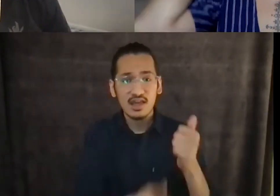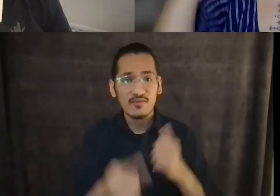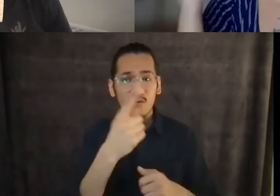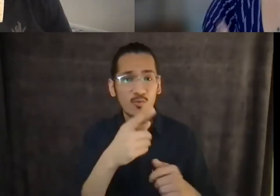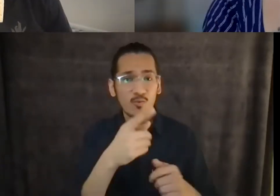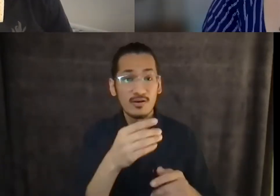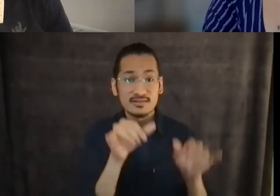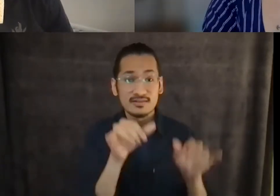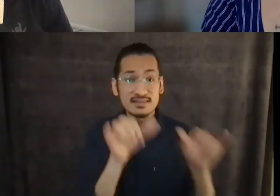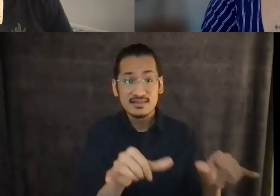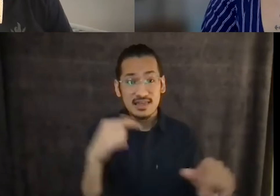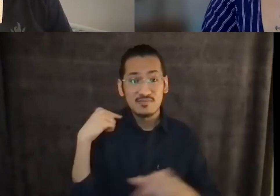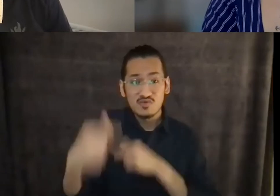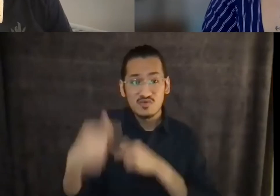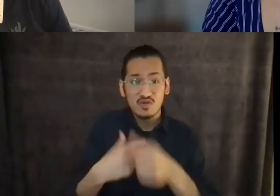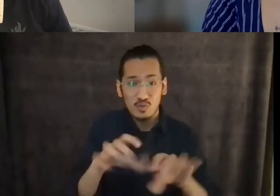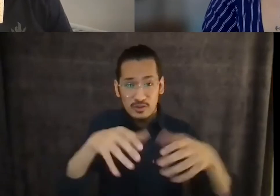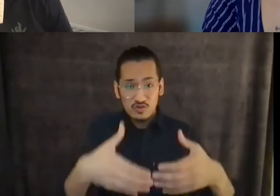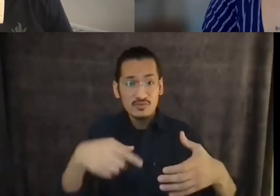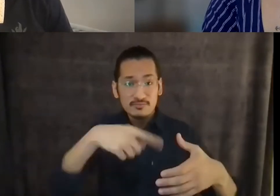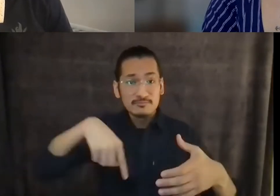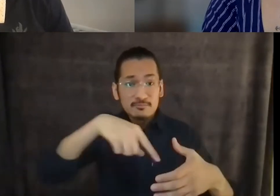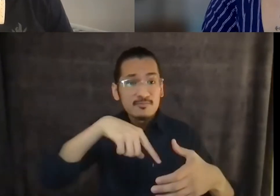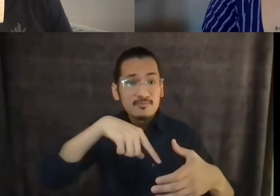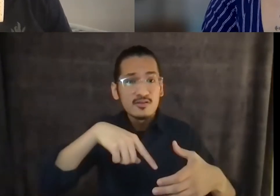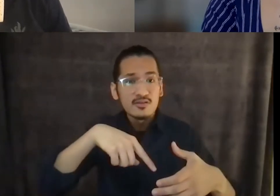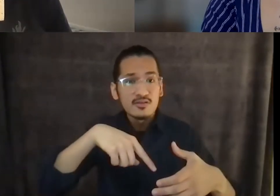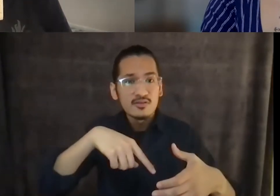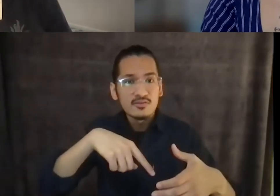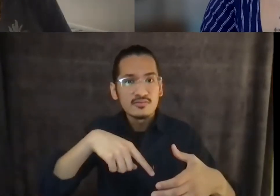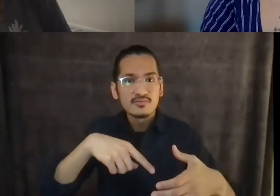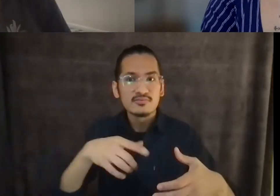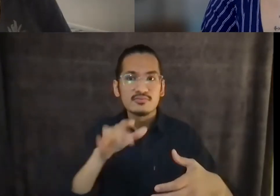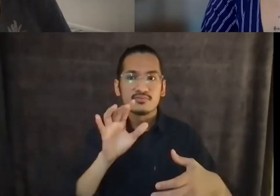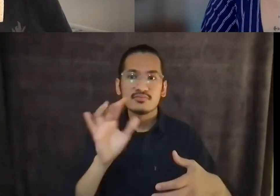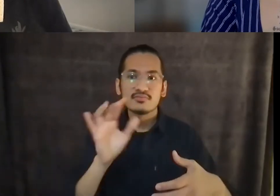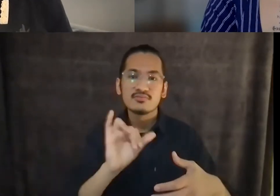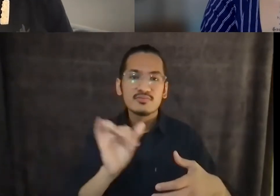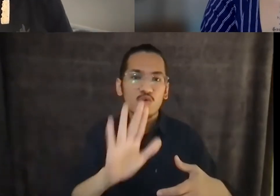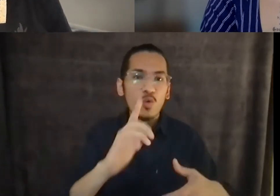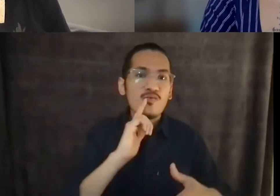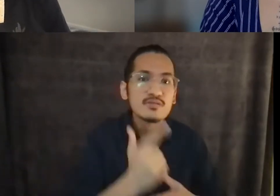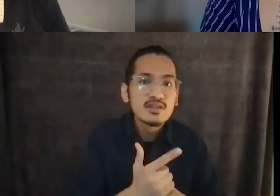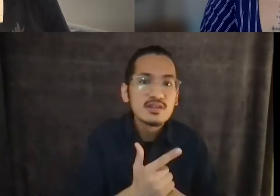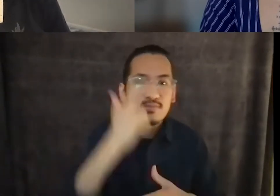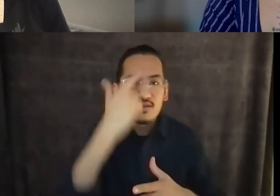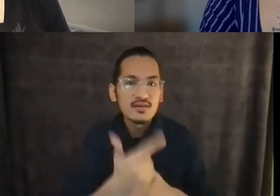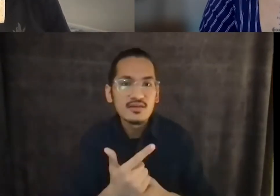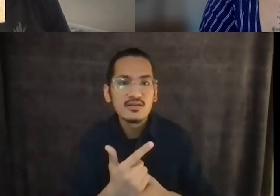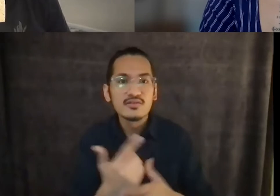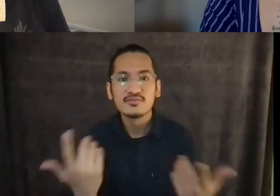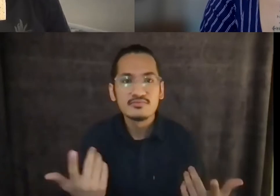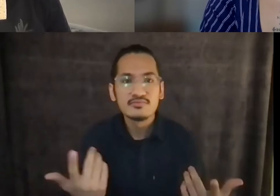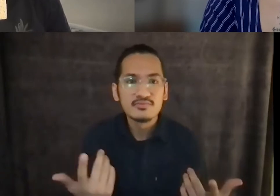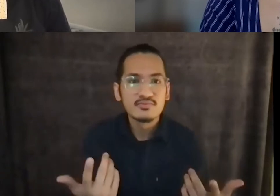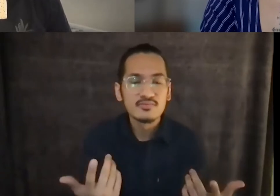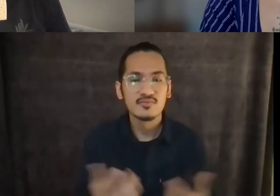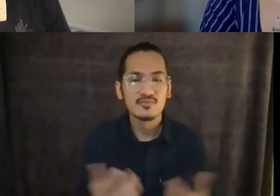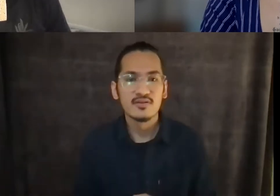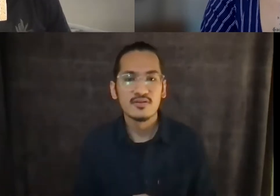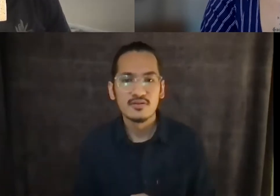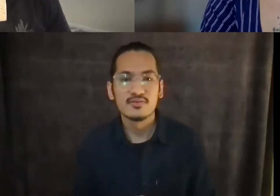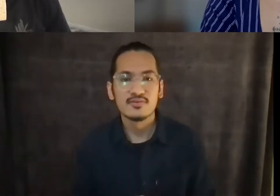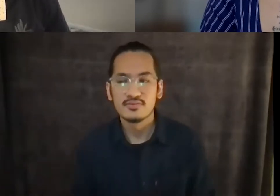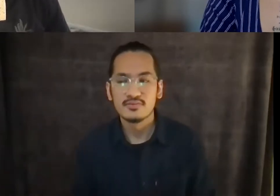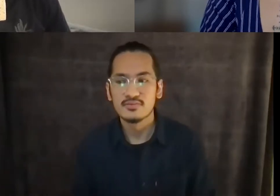generation as you was, um, was a sibling, was either an elder or a younger person of your generation. I